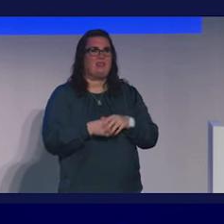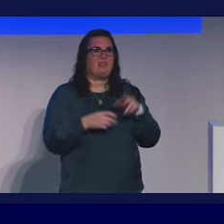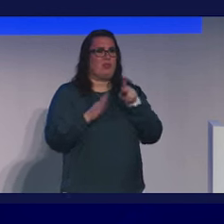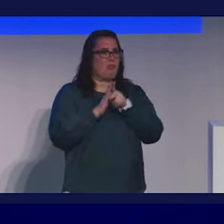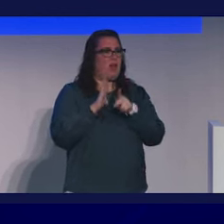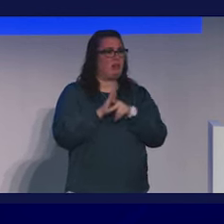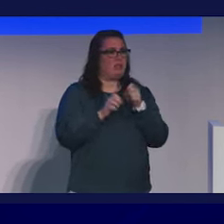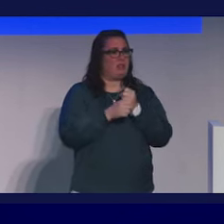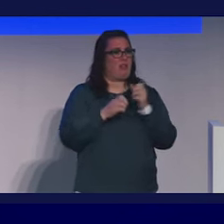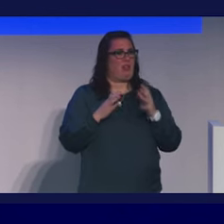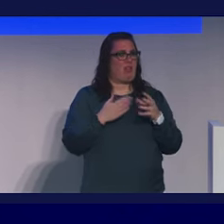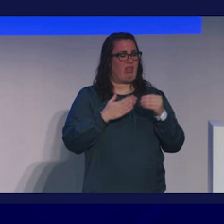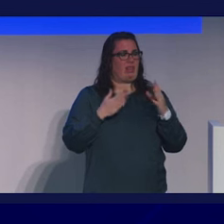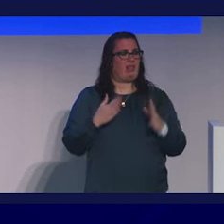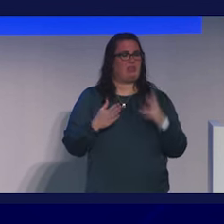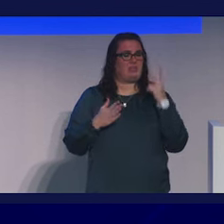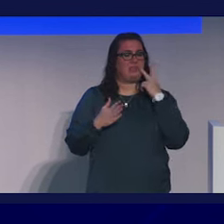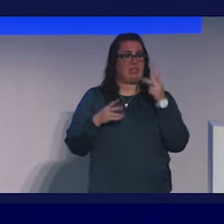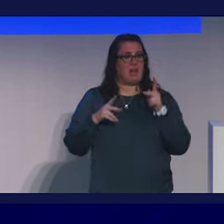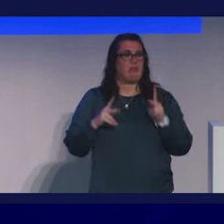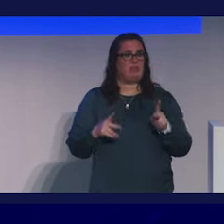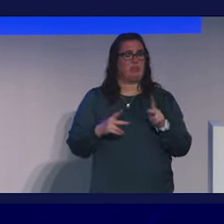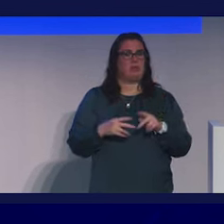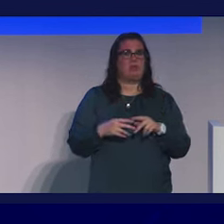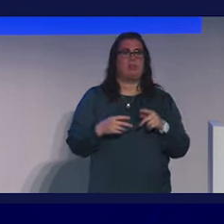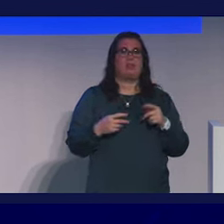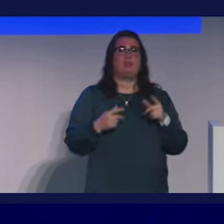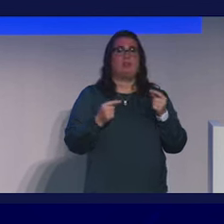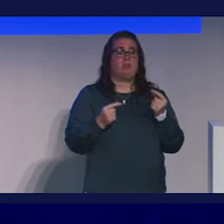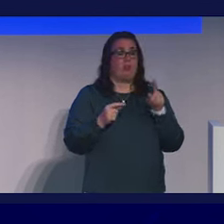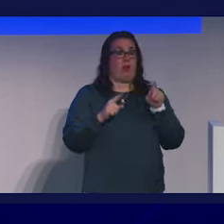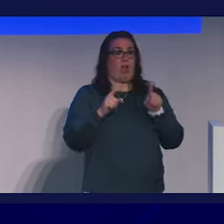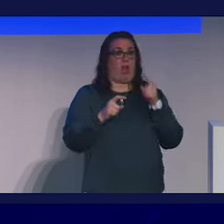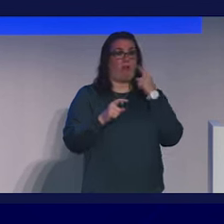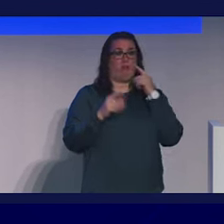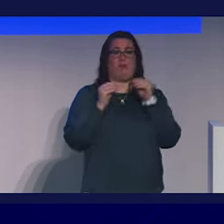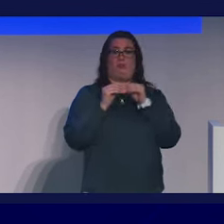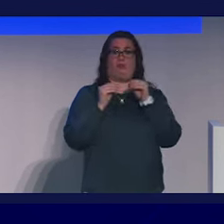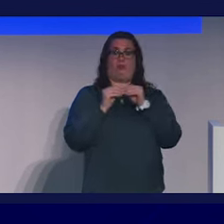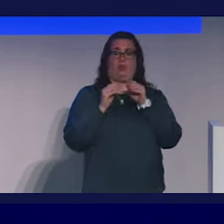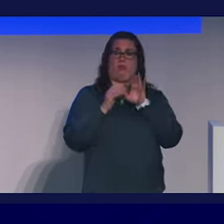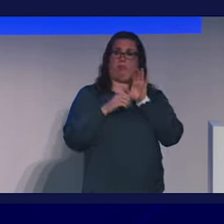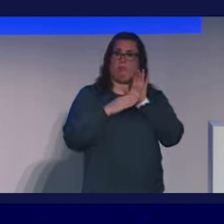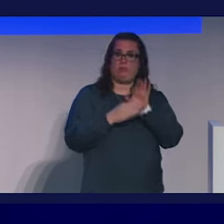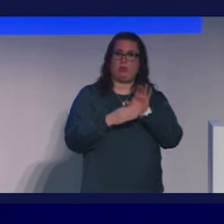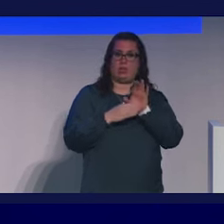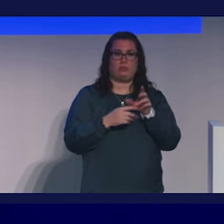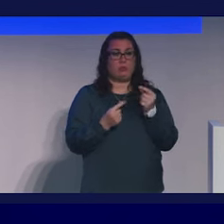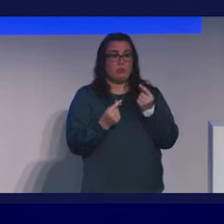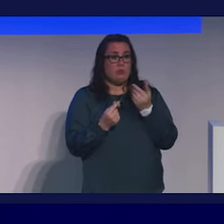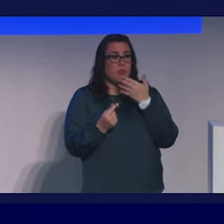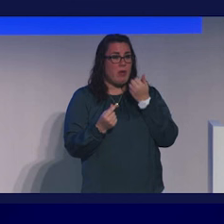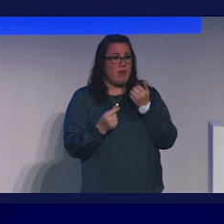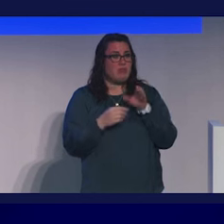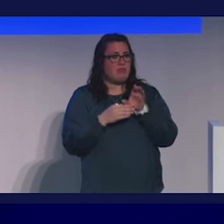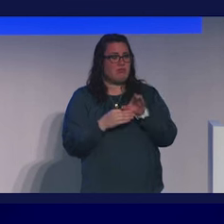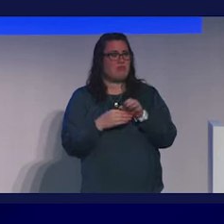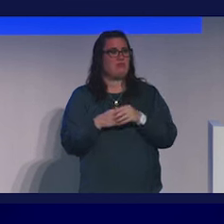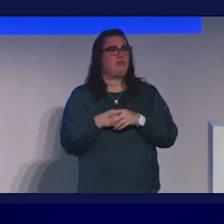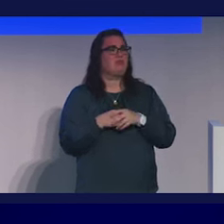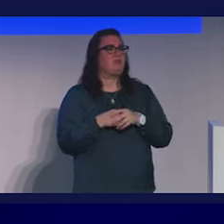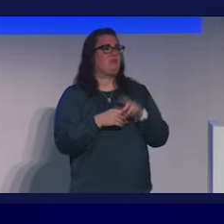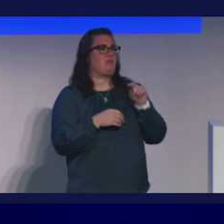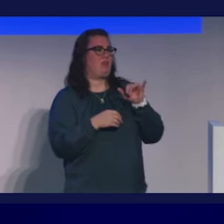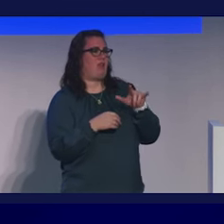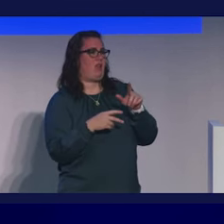policy makers and leaders who see an opportunity to ask for more, to push us to do better. We take those as tailwinds.